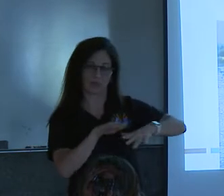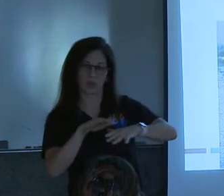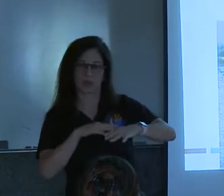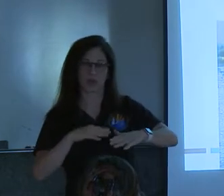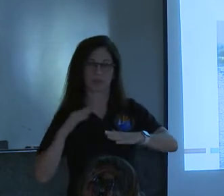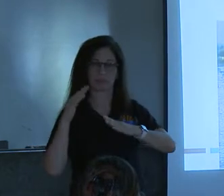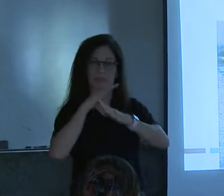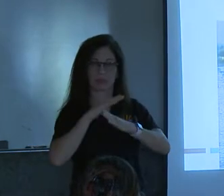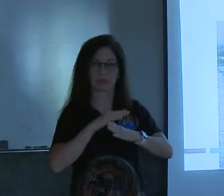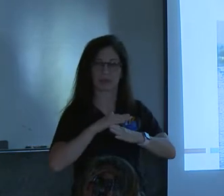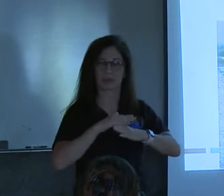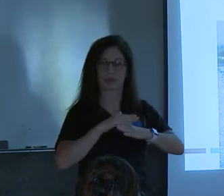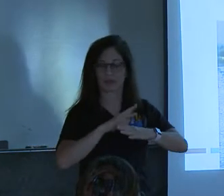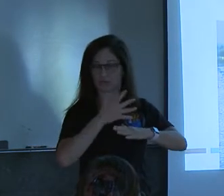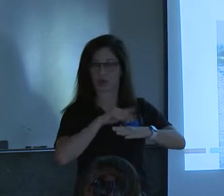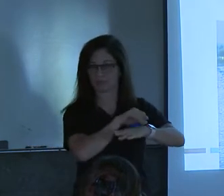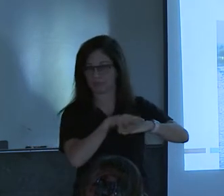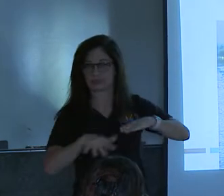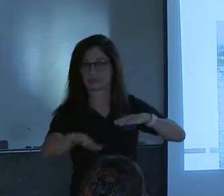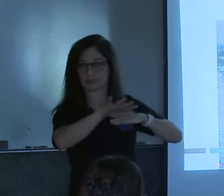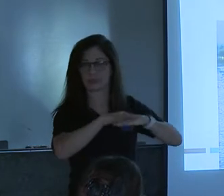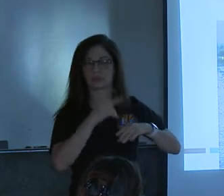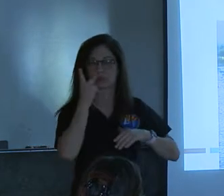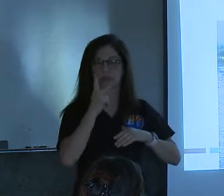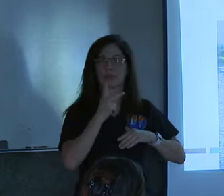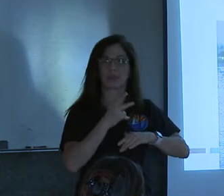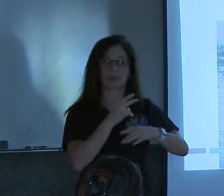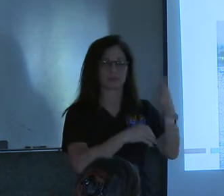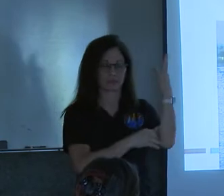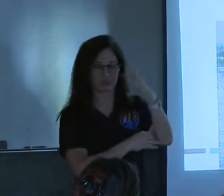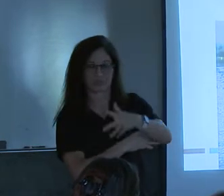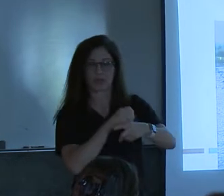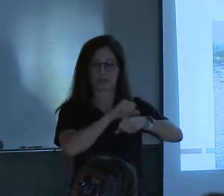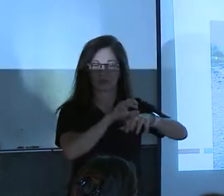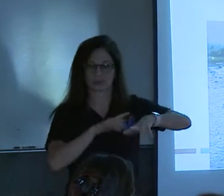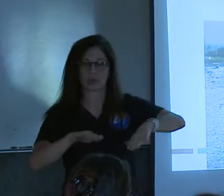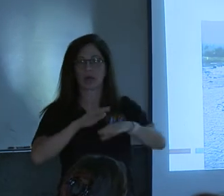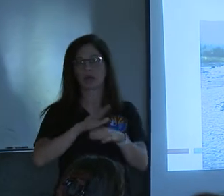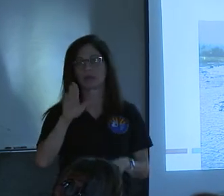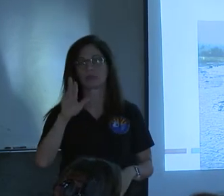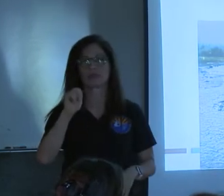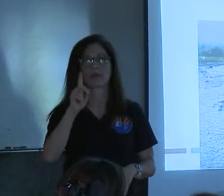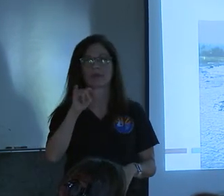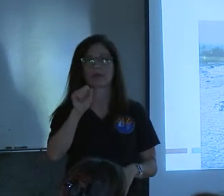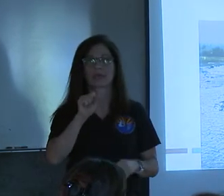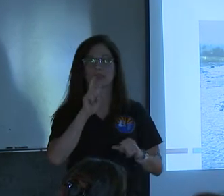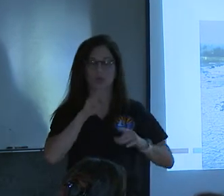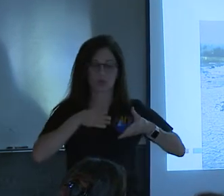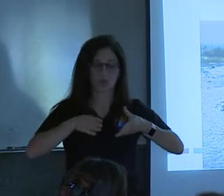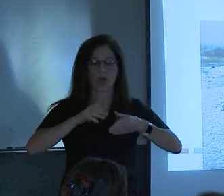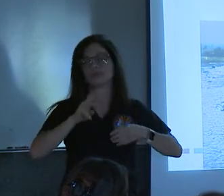is past. You can see that there was debris on Brandeis but were largely contained now to the